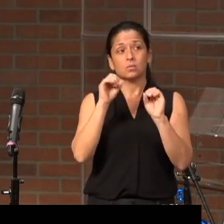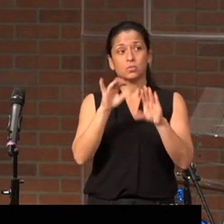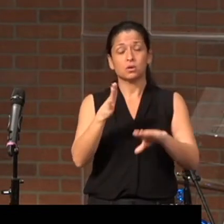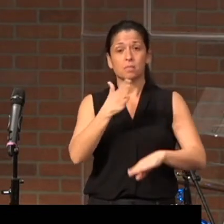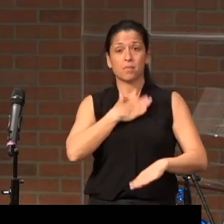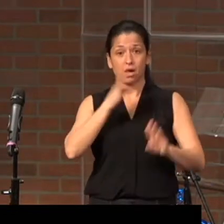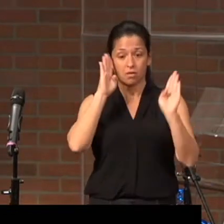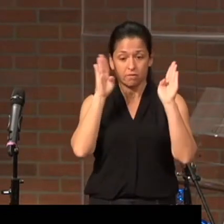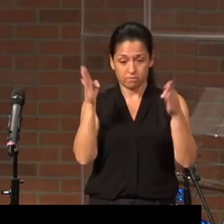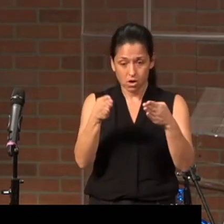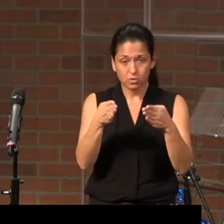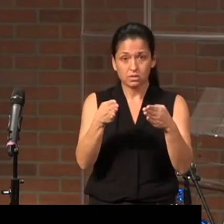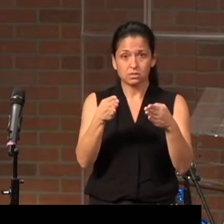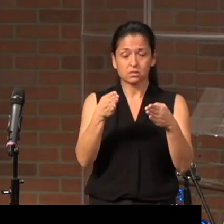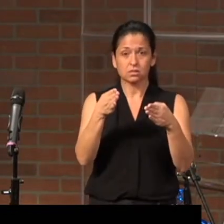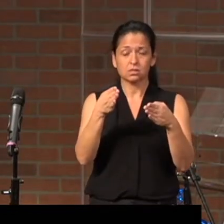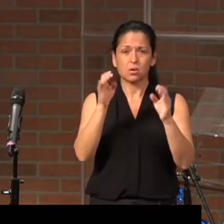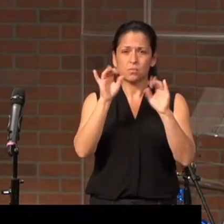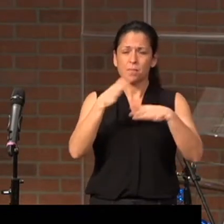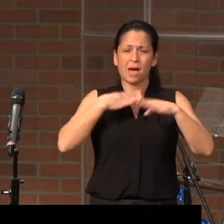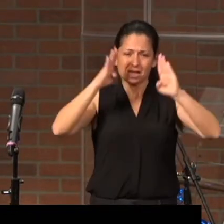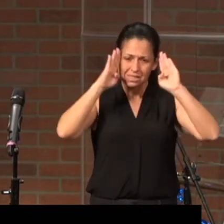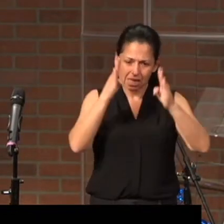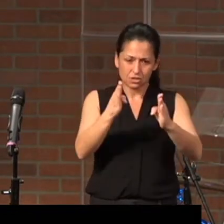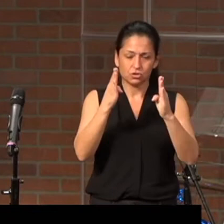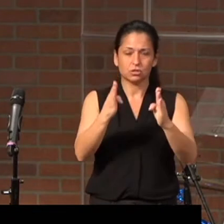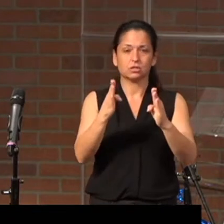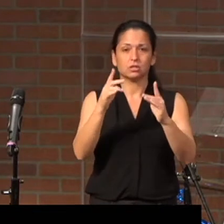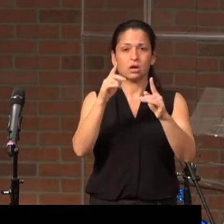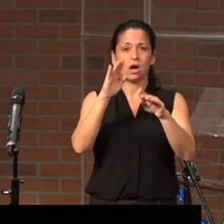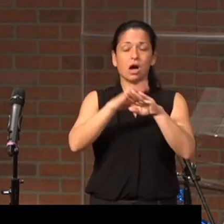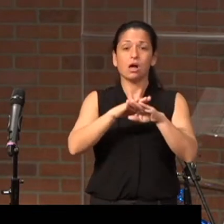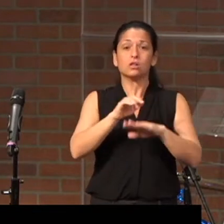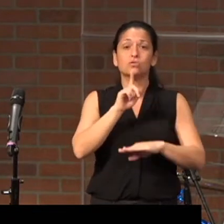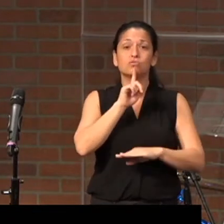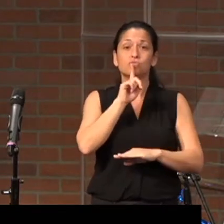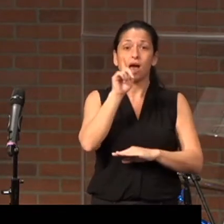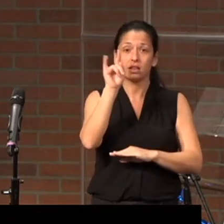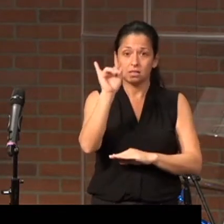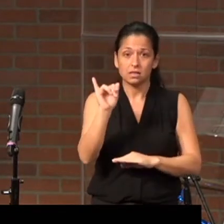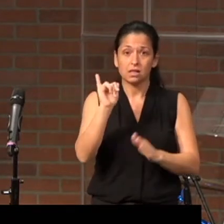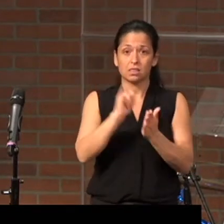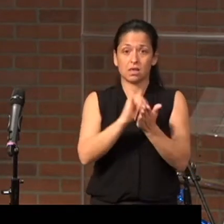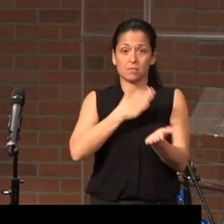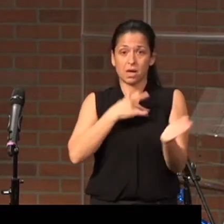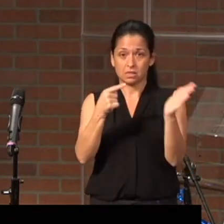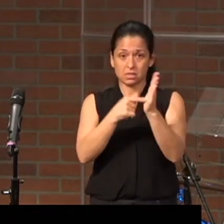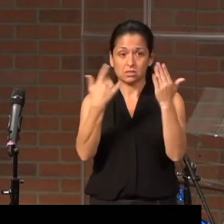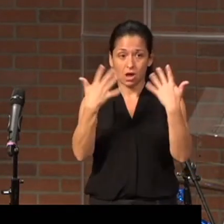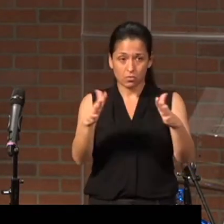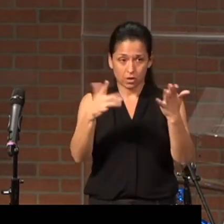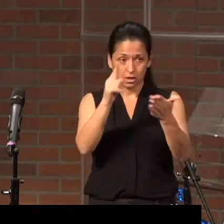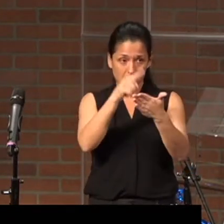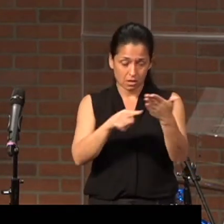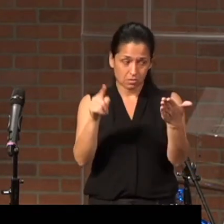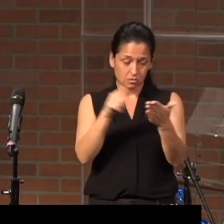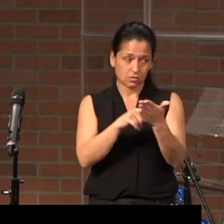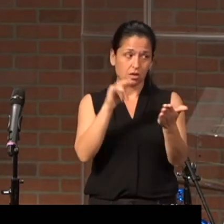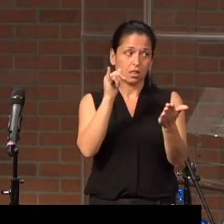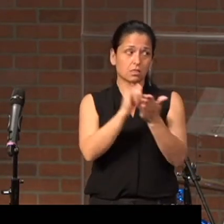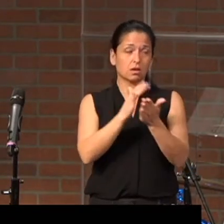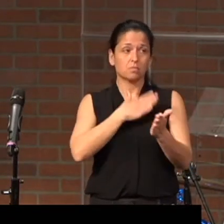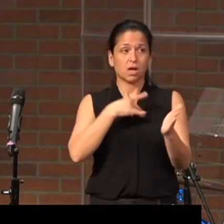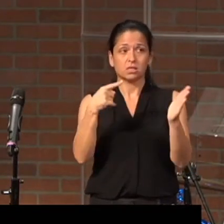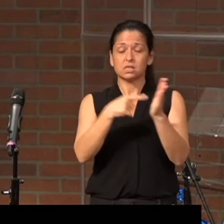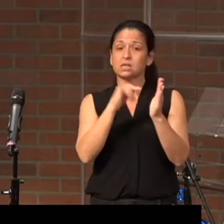focus, fix my attention on the reality that my debt has been canceled, and that my